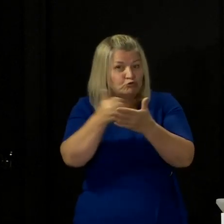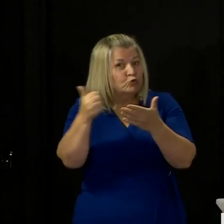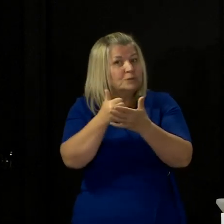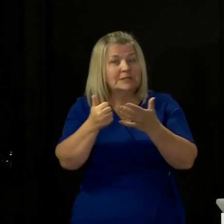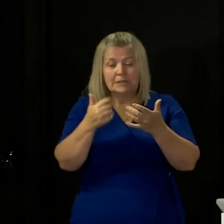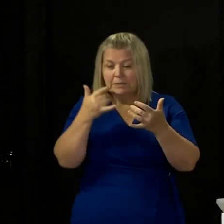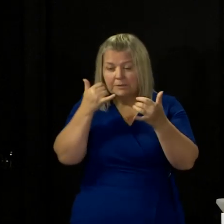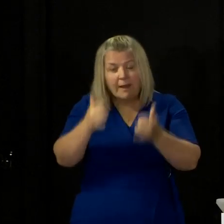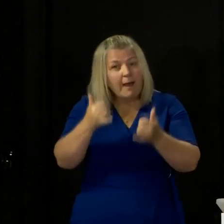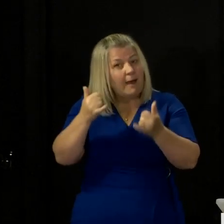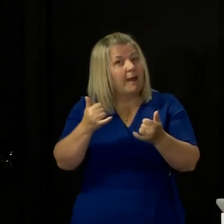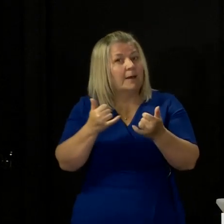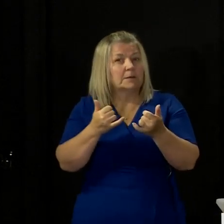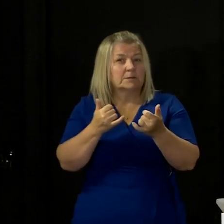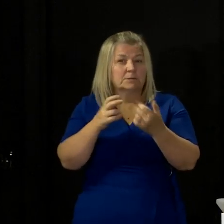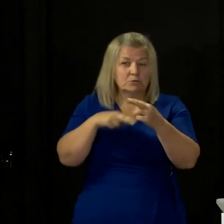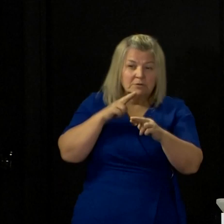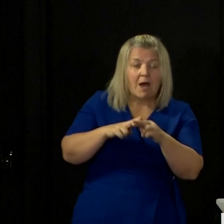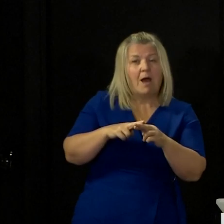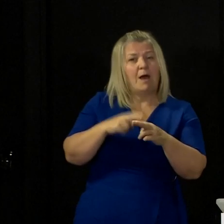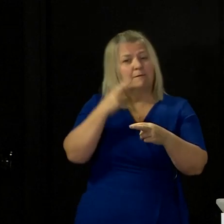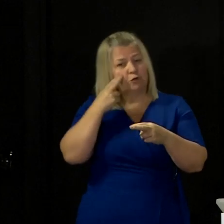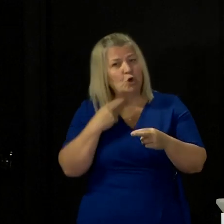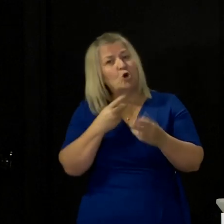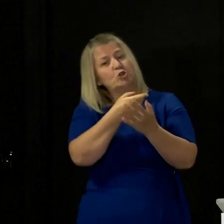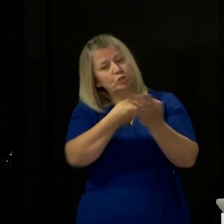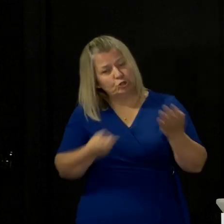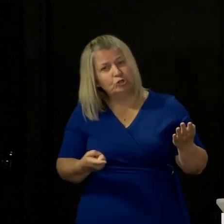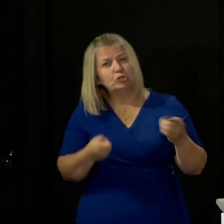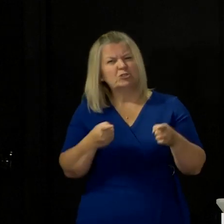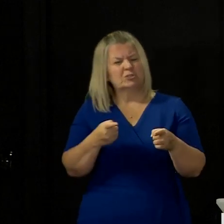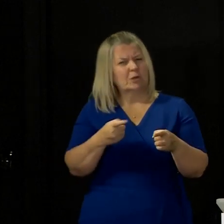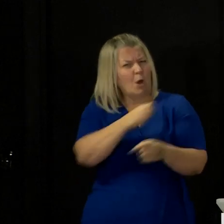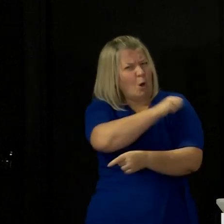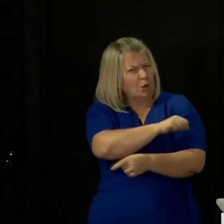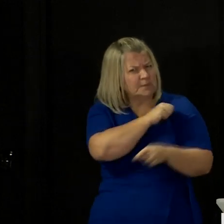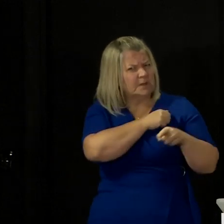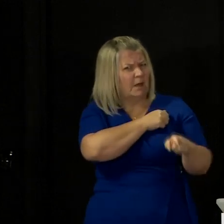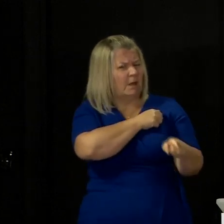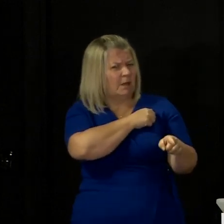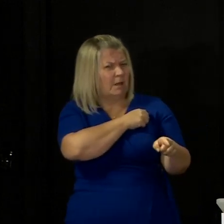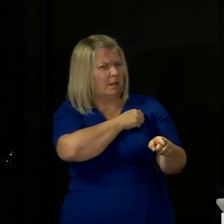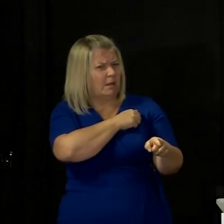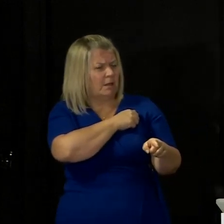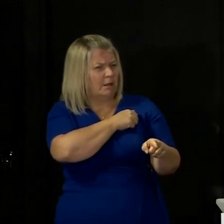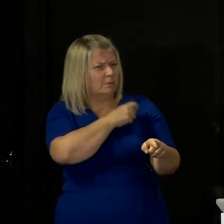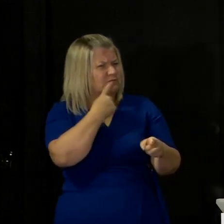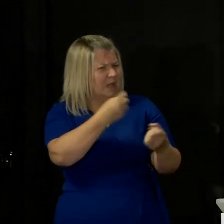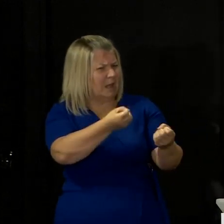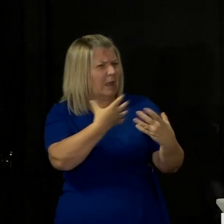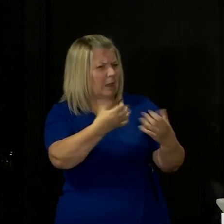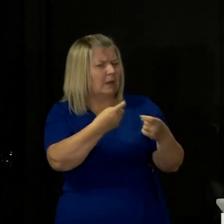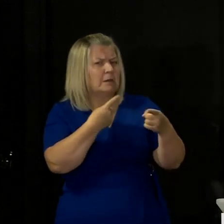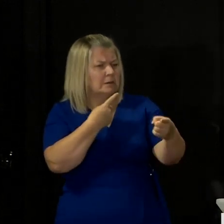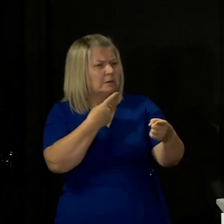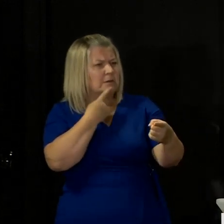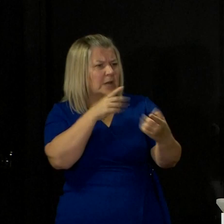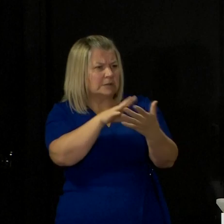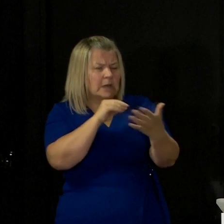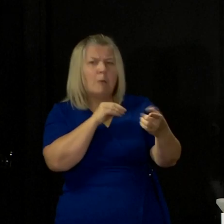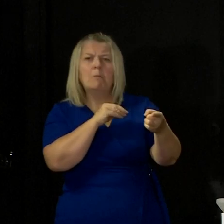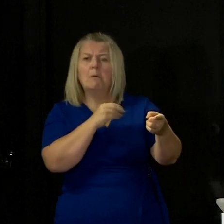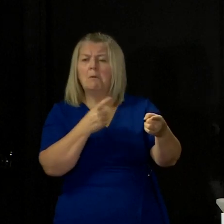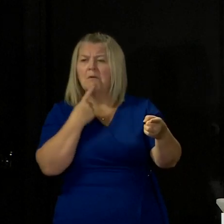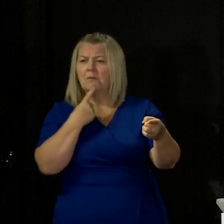as we go through the next phase. On the issues around hospital obviously you've quoted some anecdotes there to me